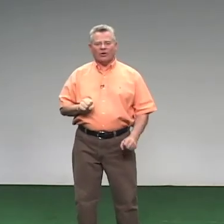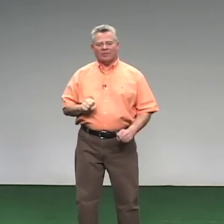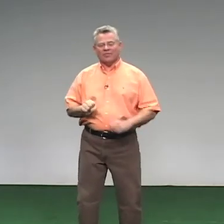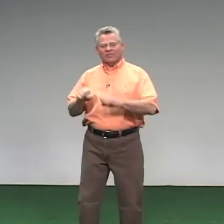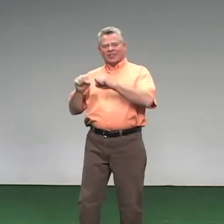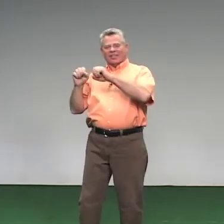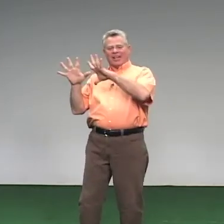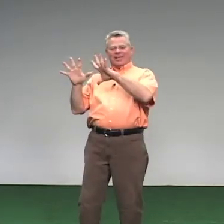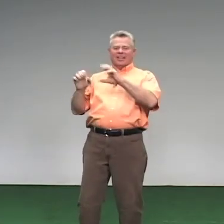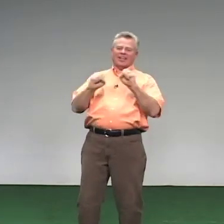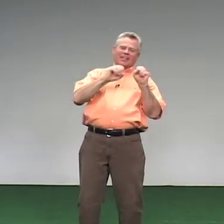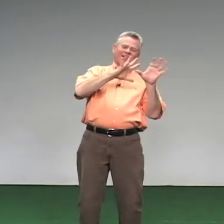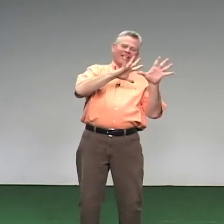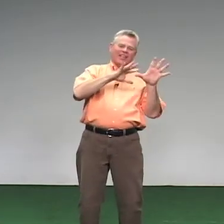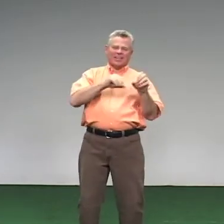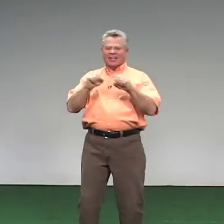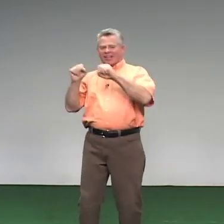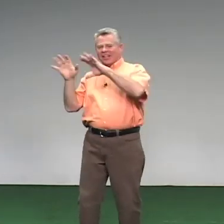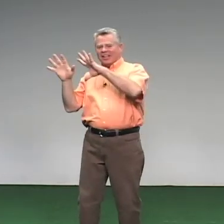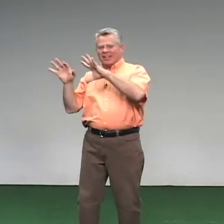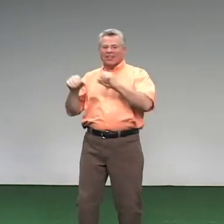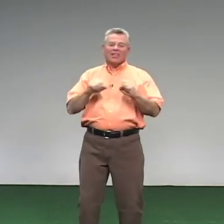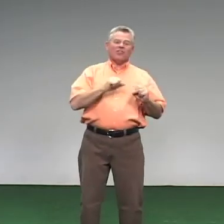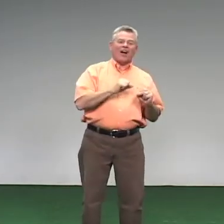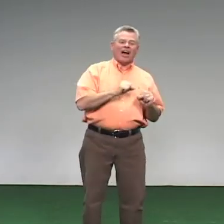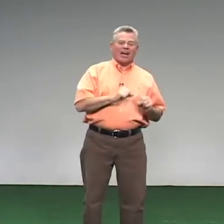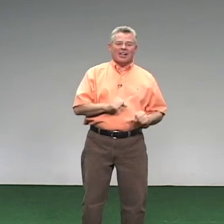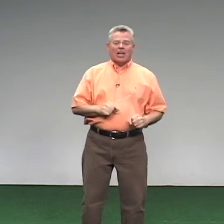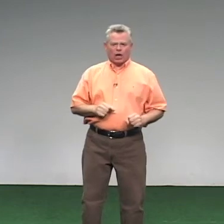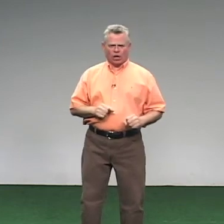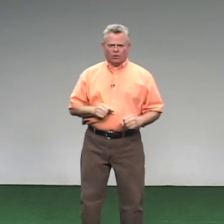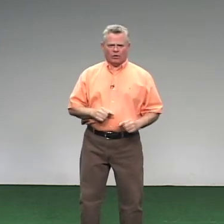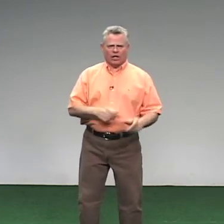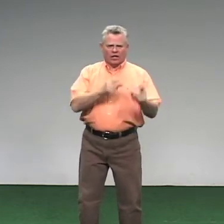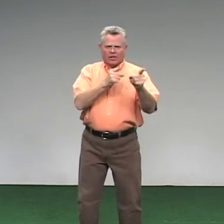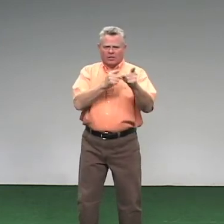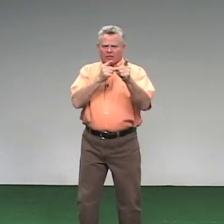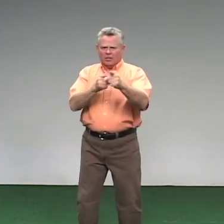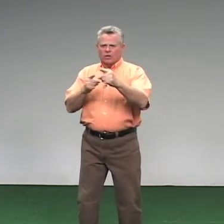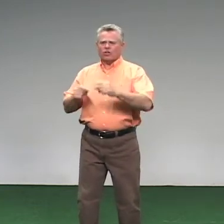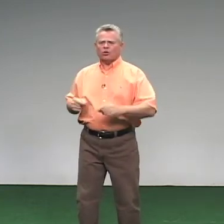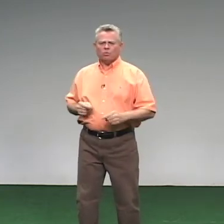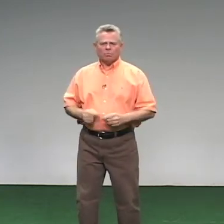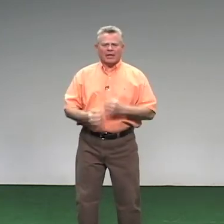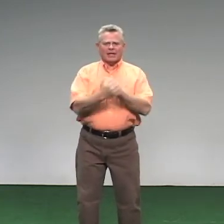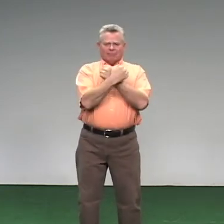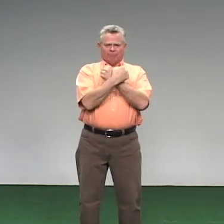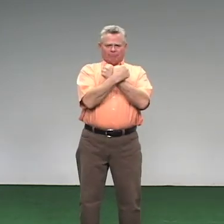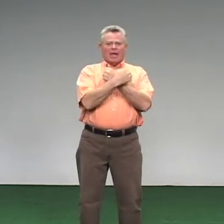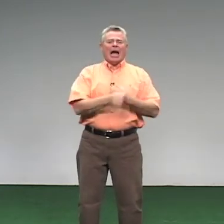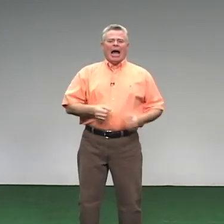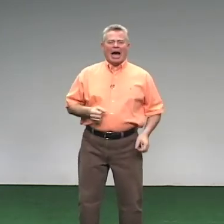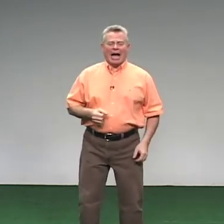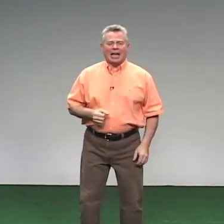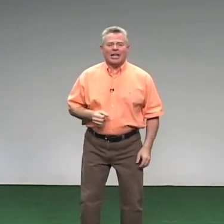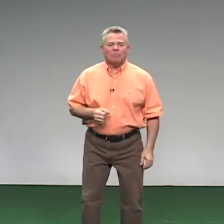cried. Ere the shoot me. I am